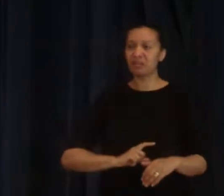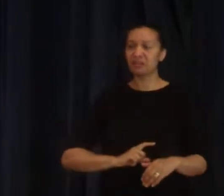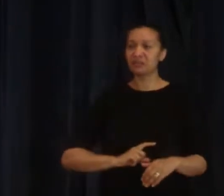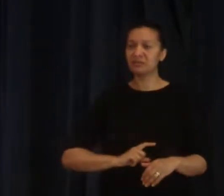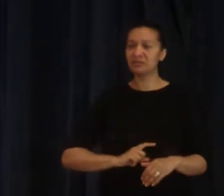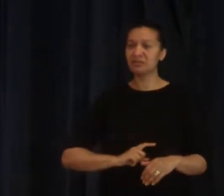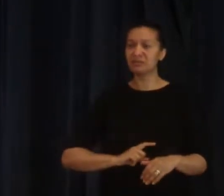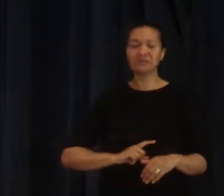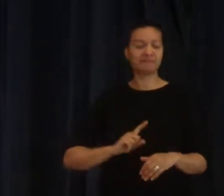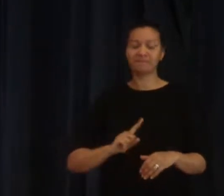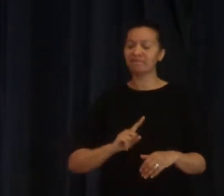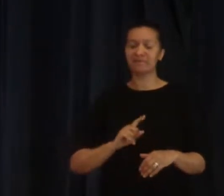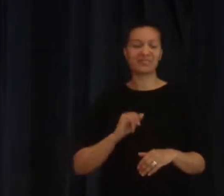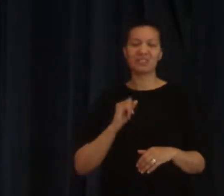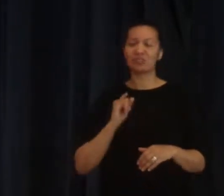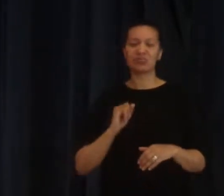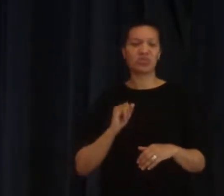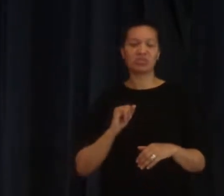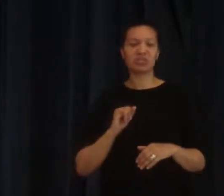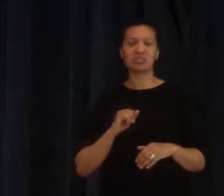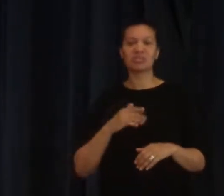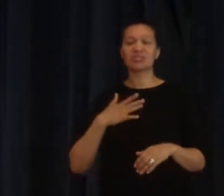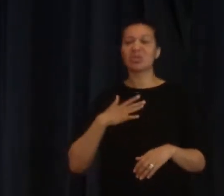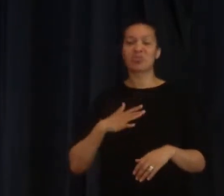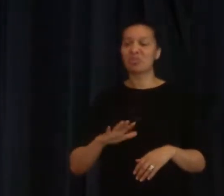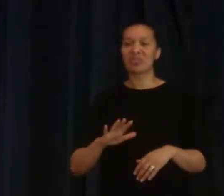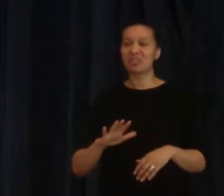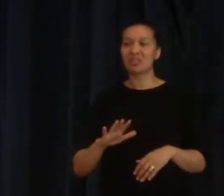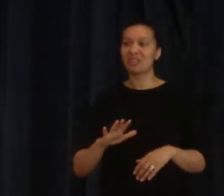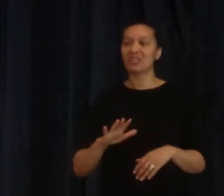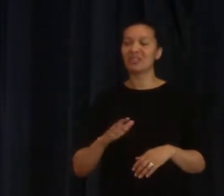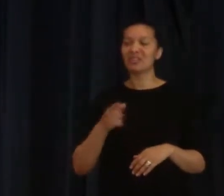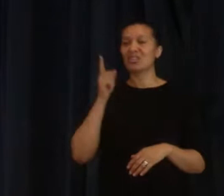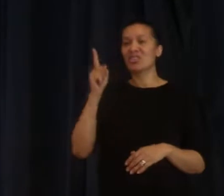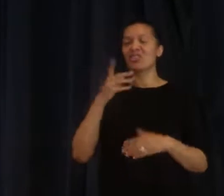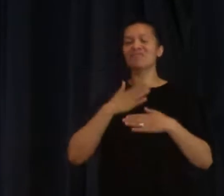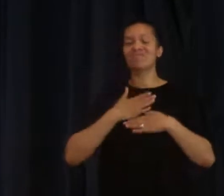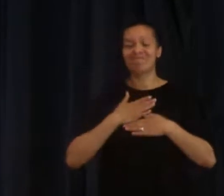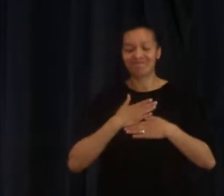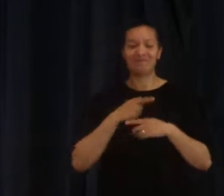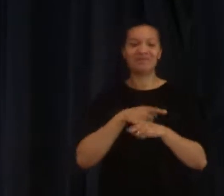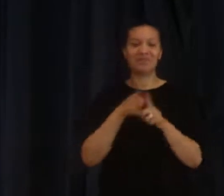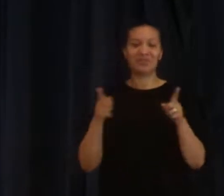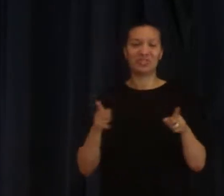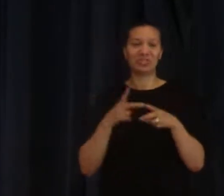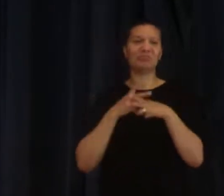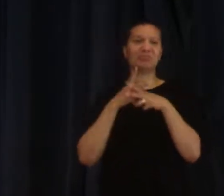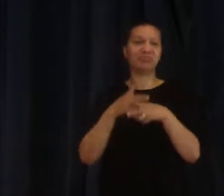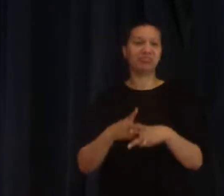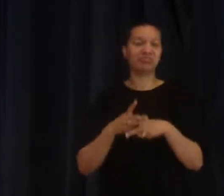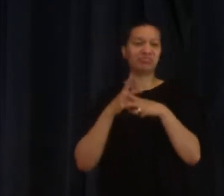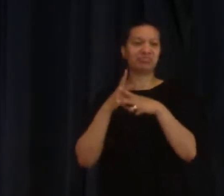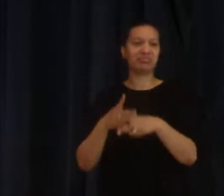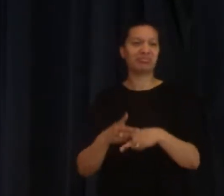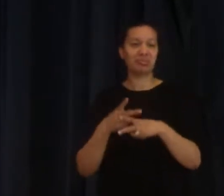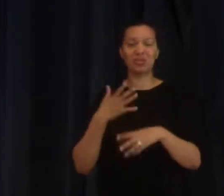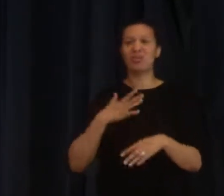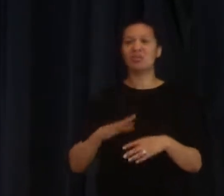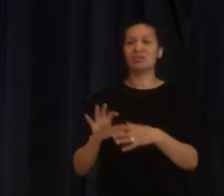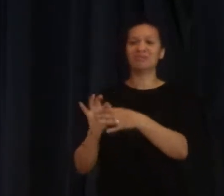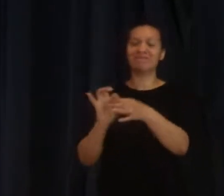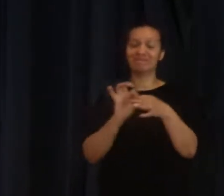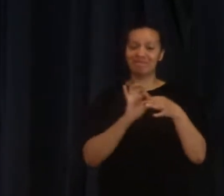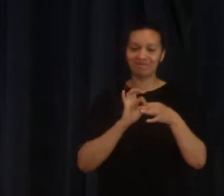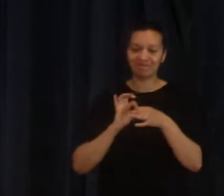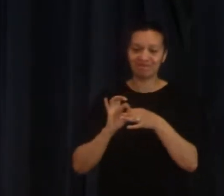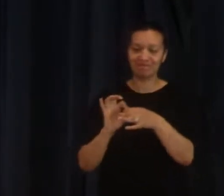because that would be wrong and not right God loves you and cares for you wants a relationship